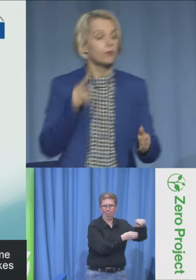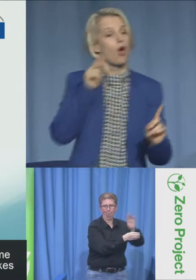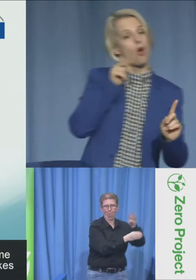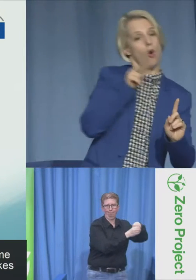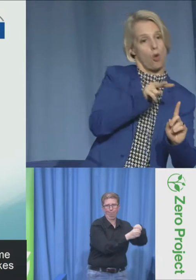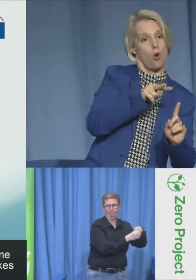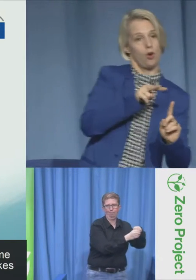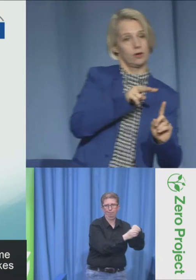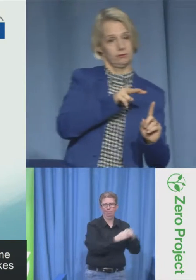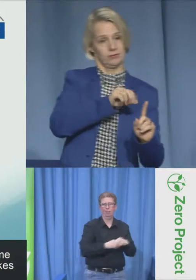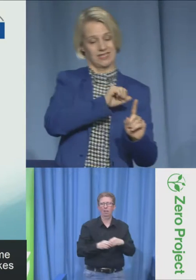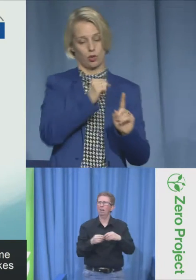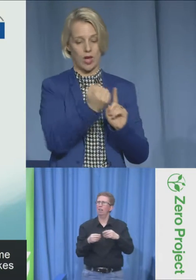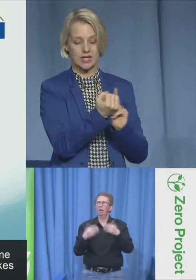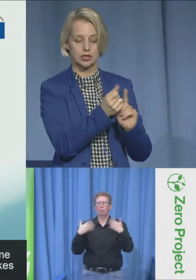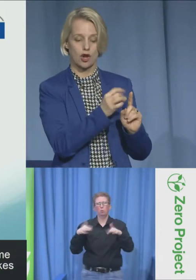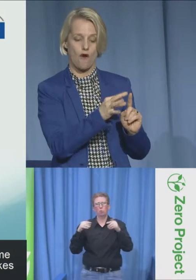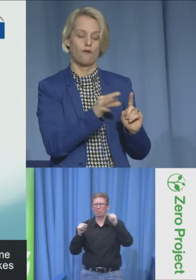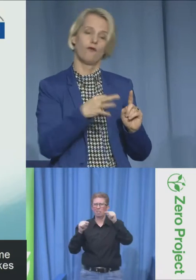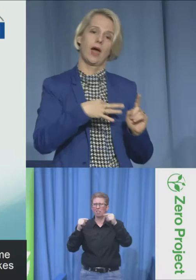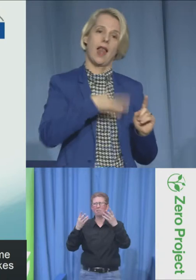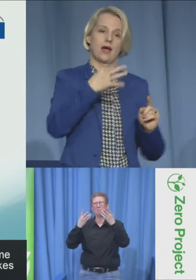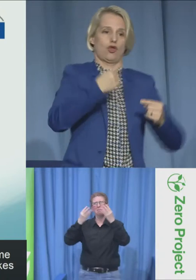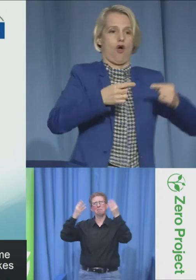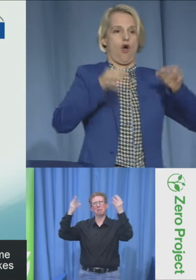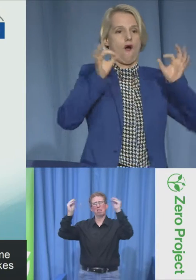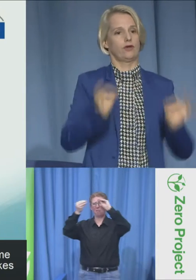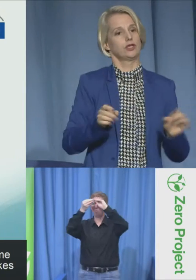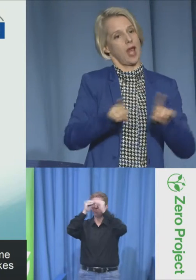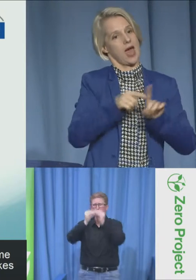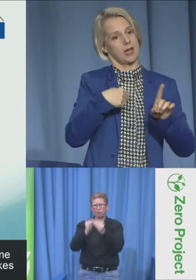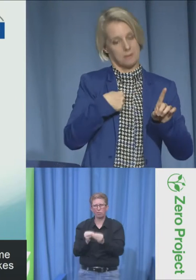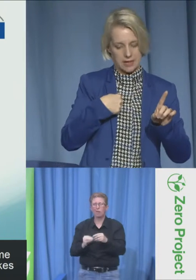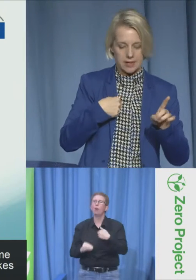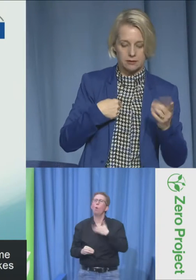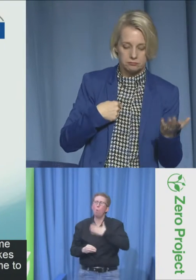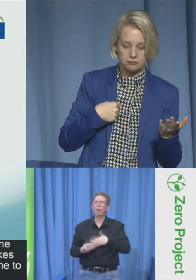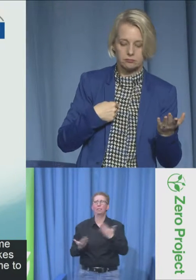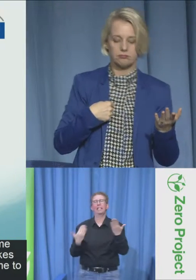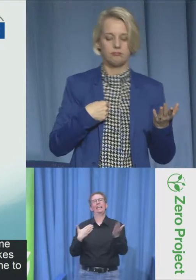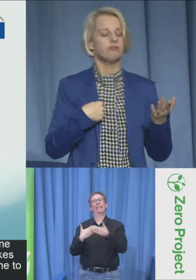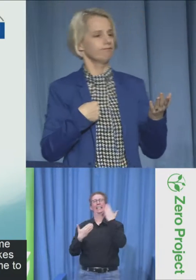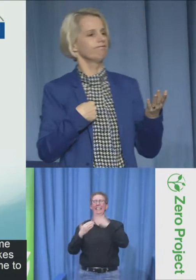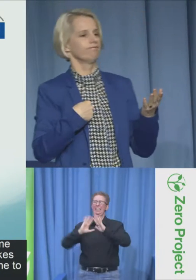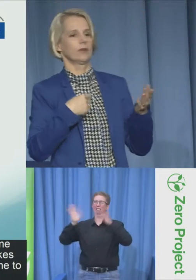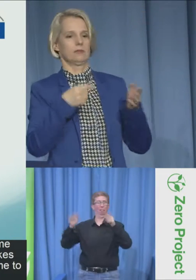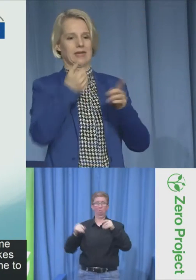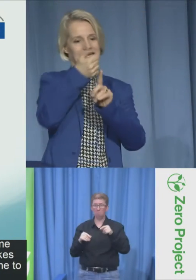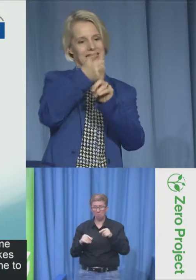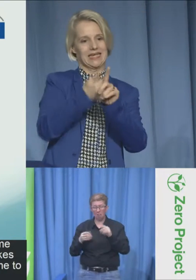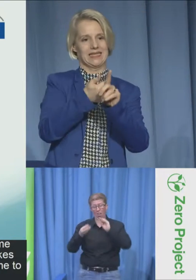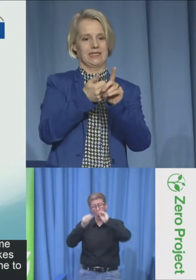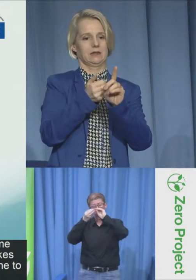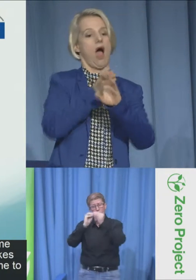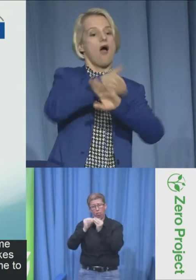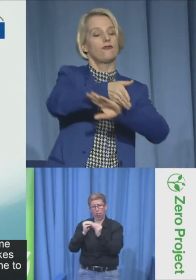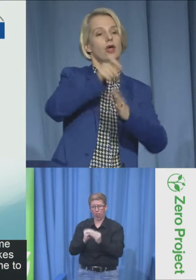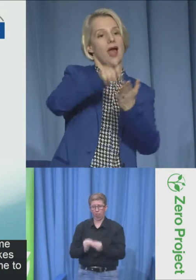to politics. If we look at the situation of myself, elected official,